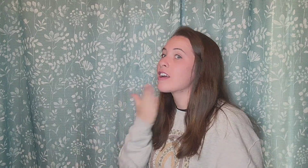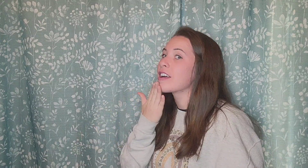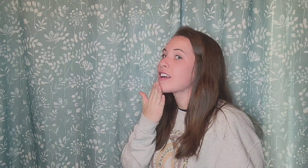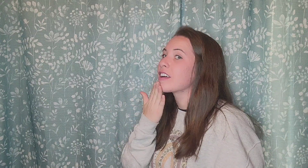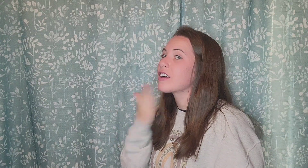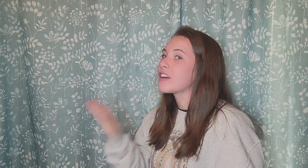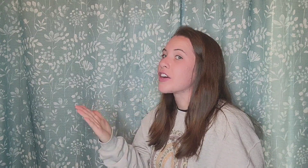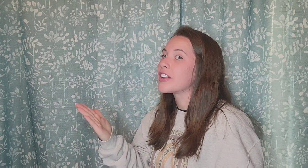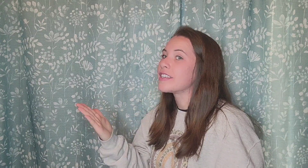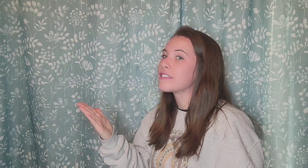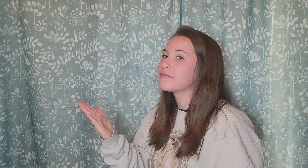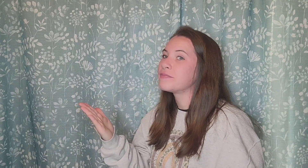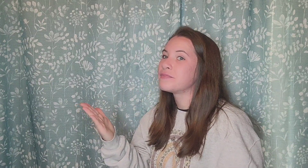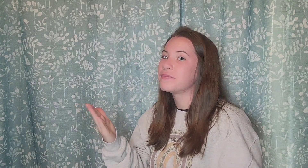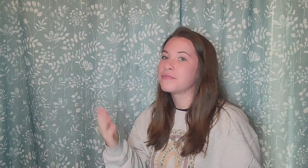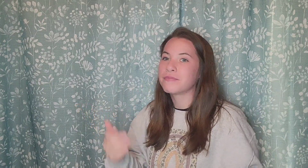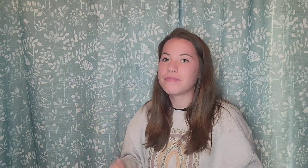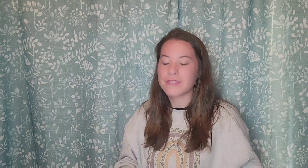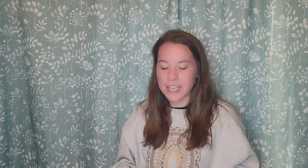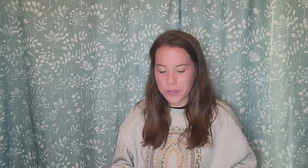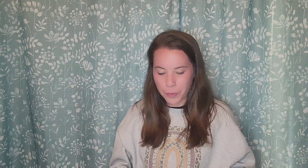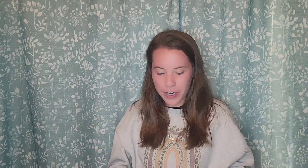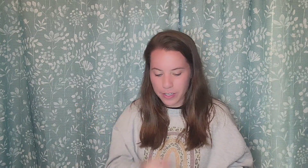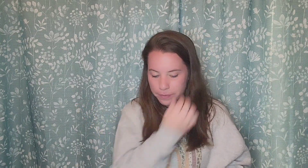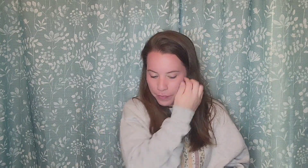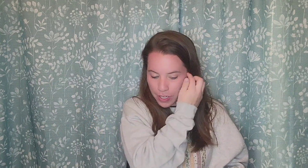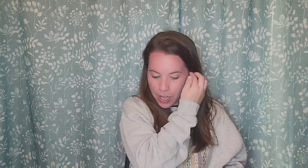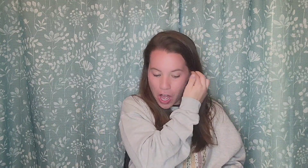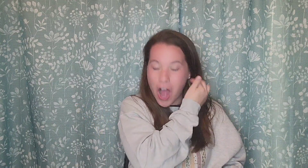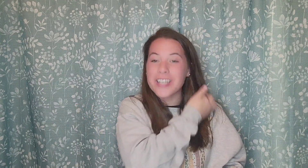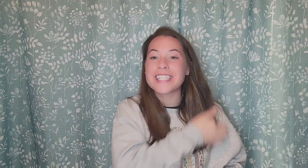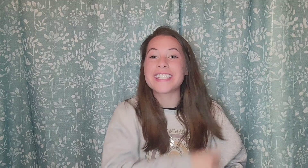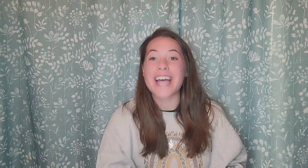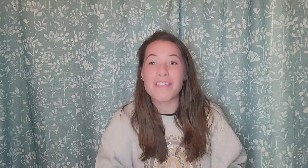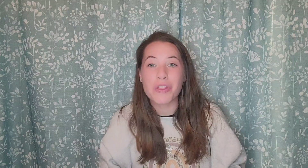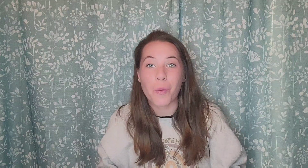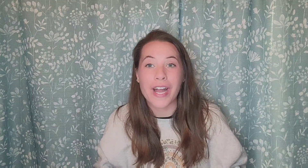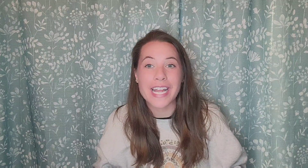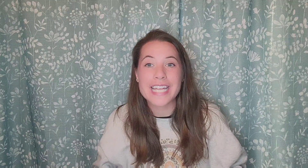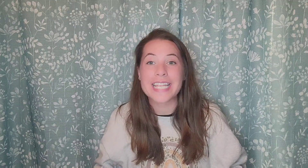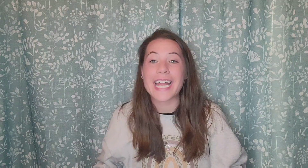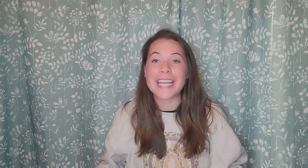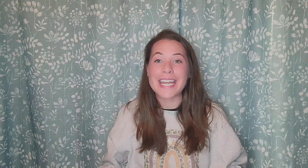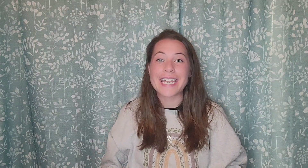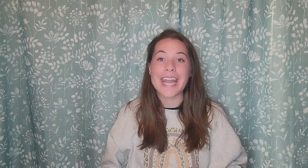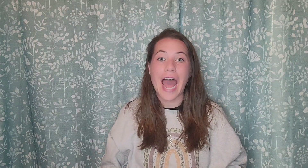Good. Good. Good. Nice work. Our seventh one is now.